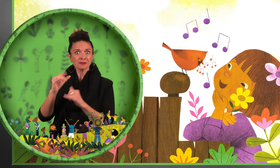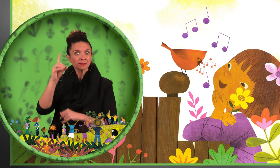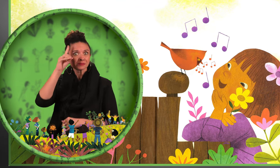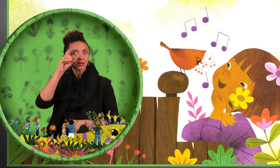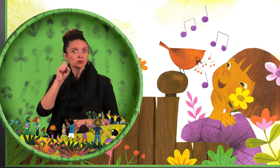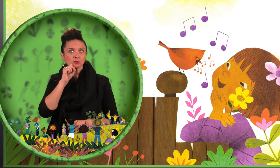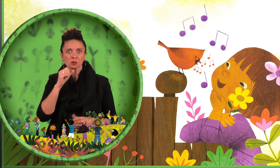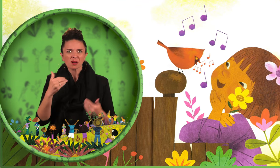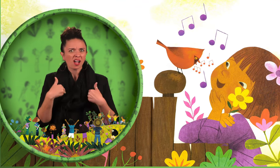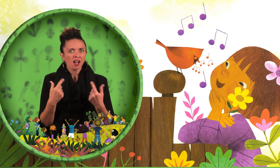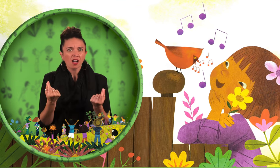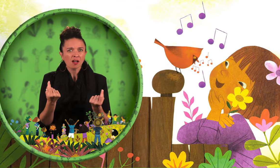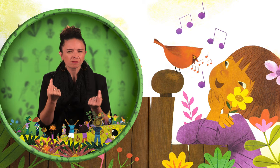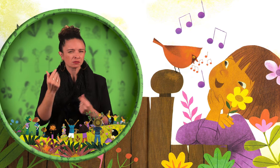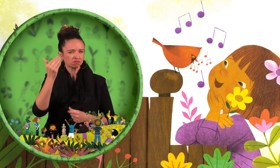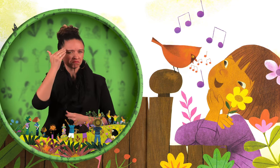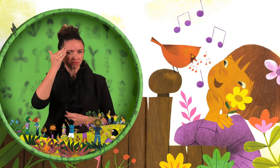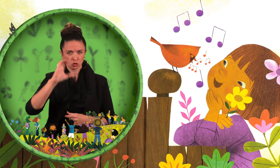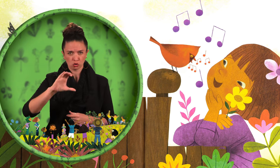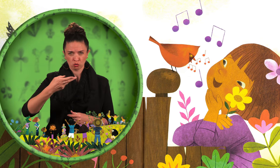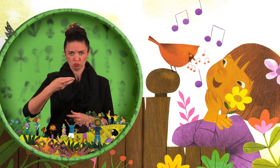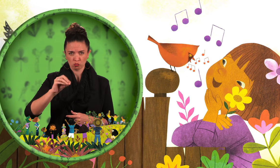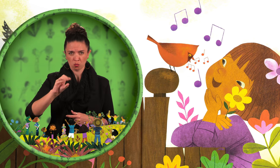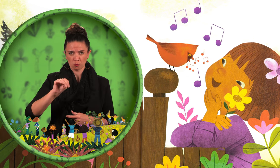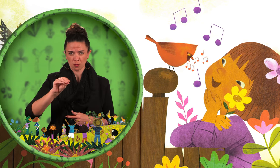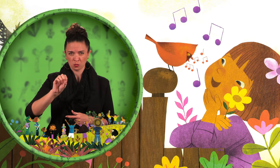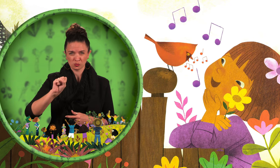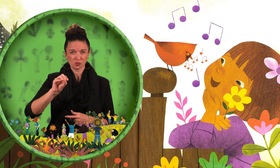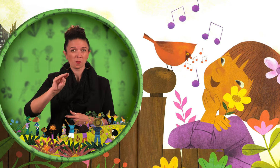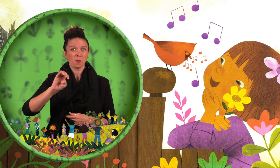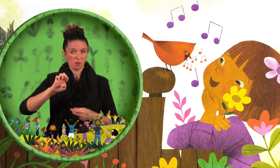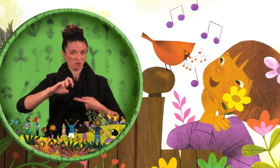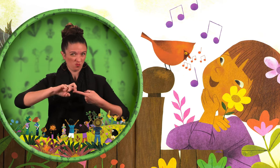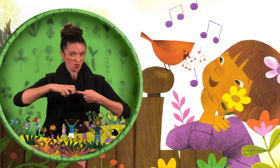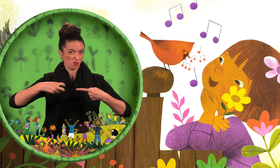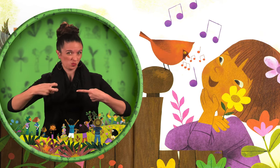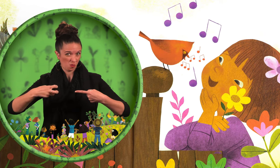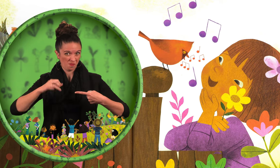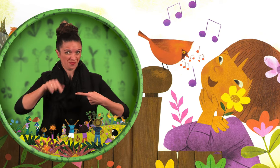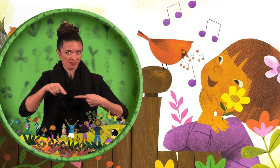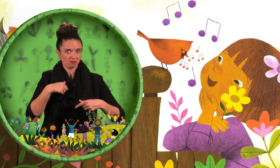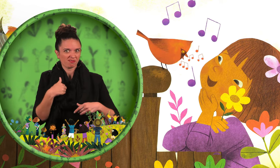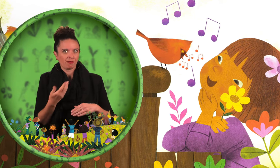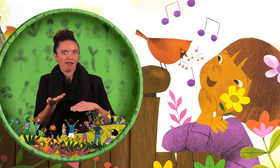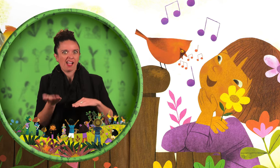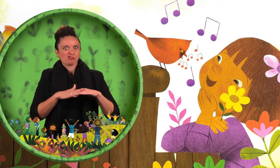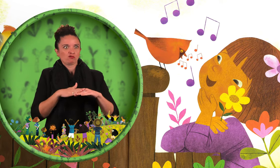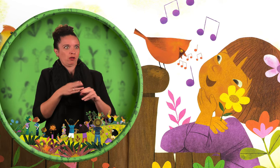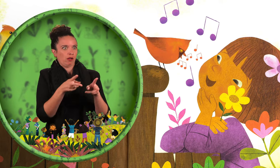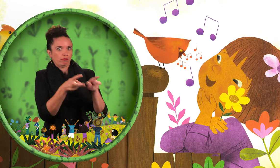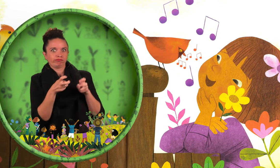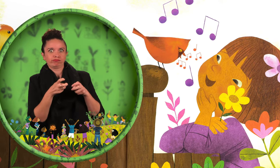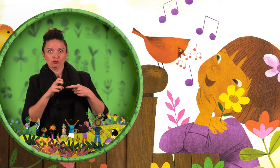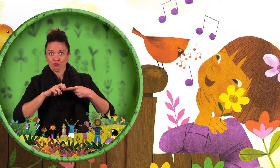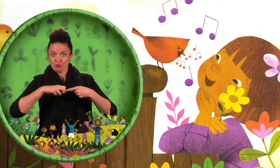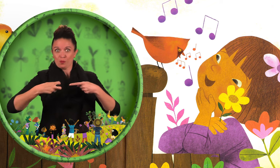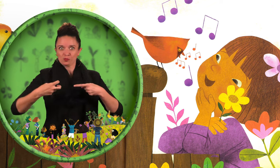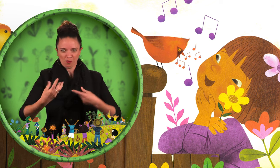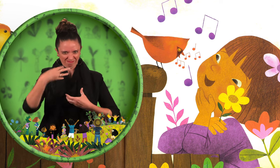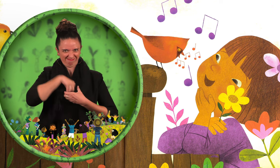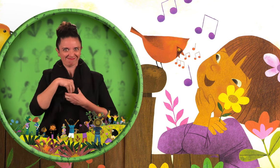extra building block called a chromosome in our bodies. But we are all different from each other too.